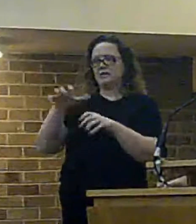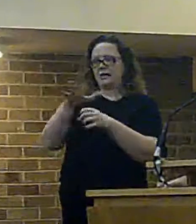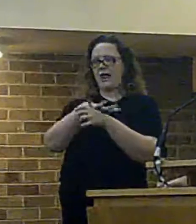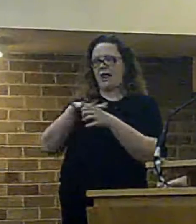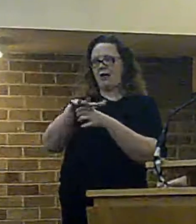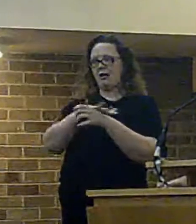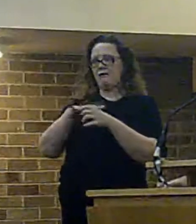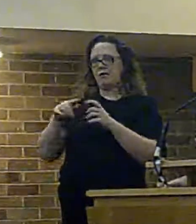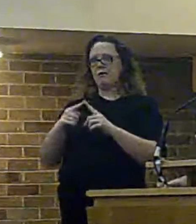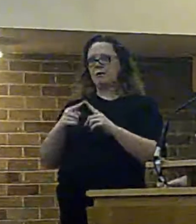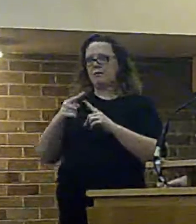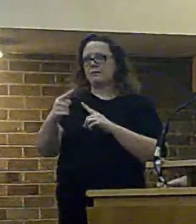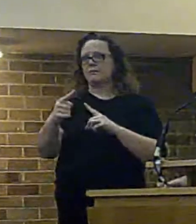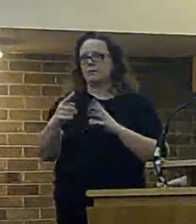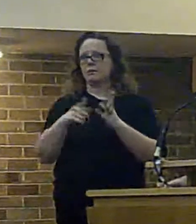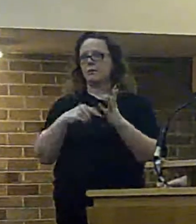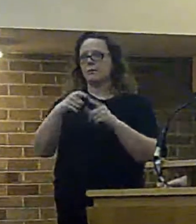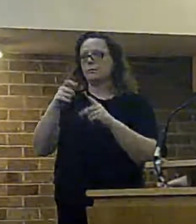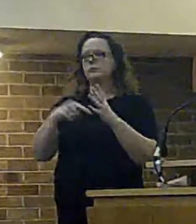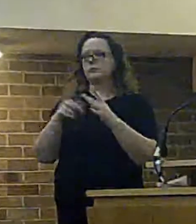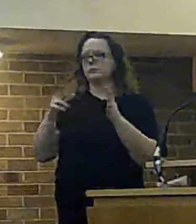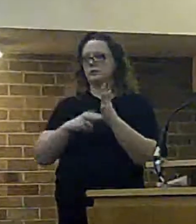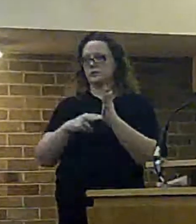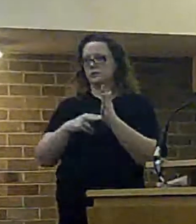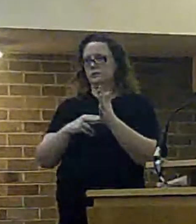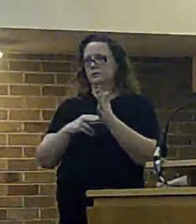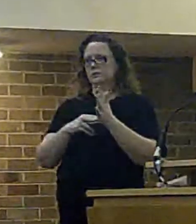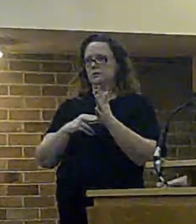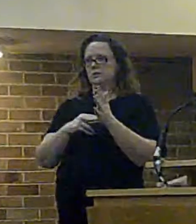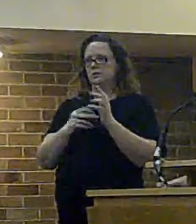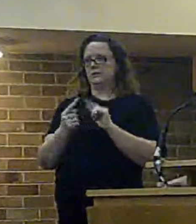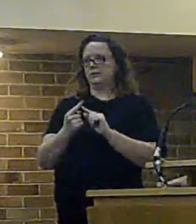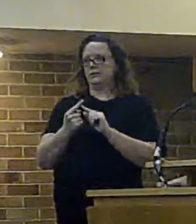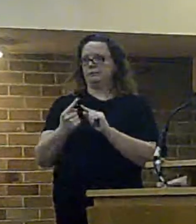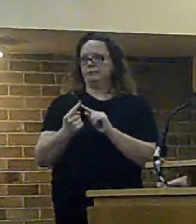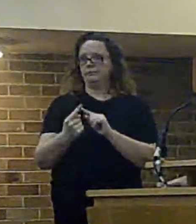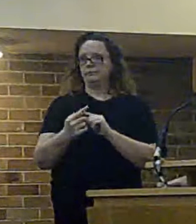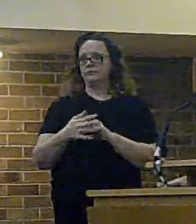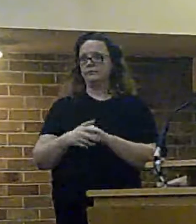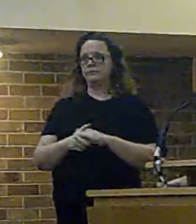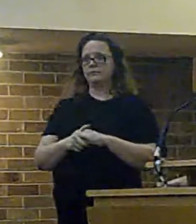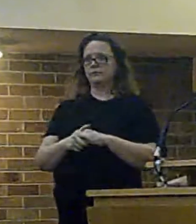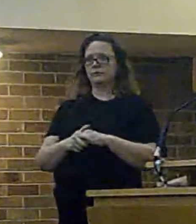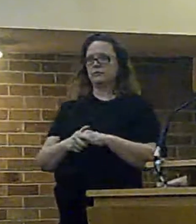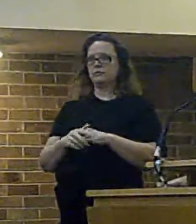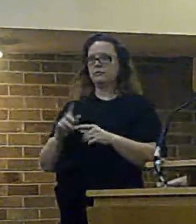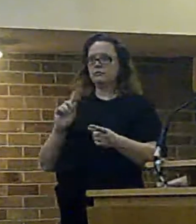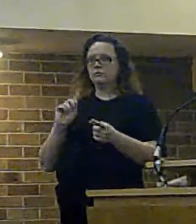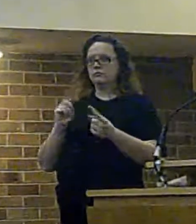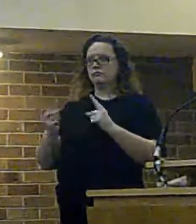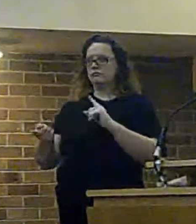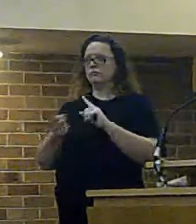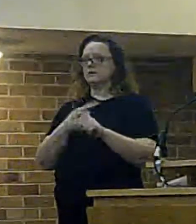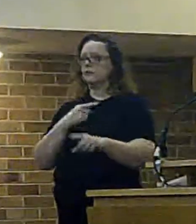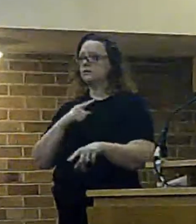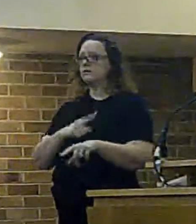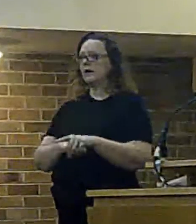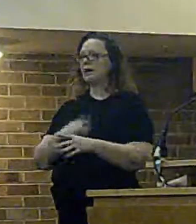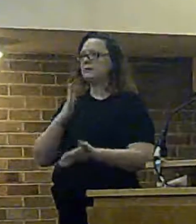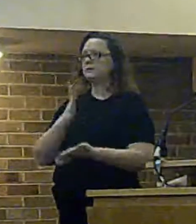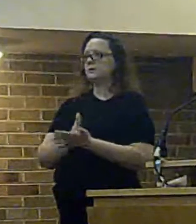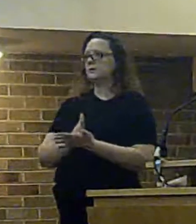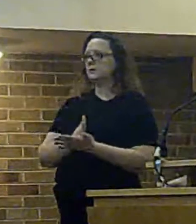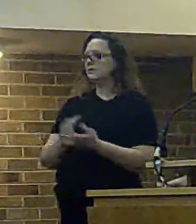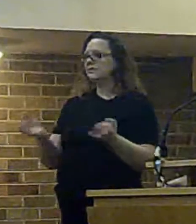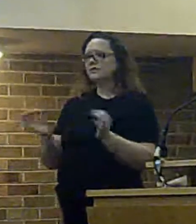upton is less acute but whatever we do it is going to increase response times made that clear from the outset there's